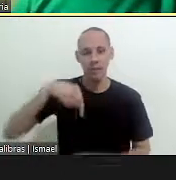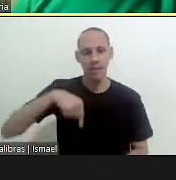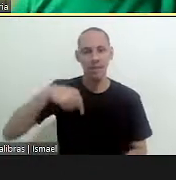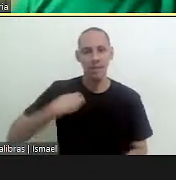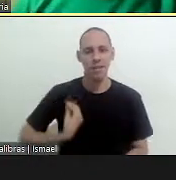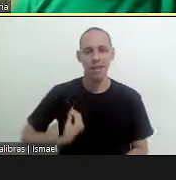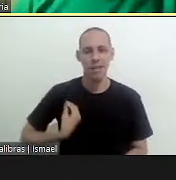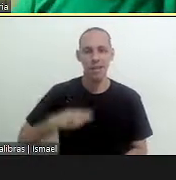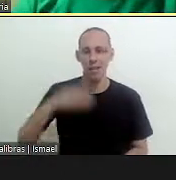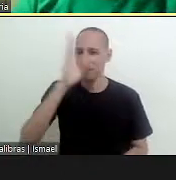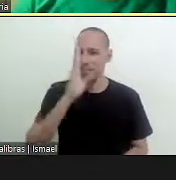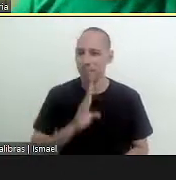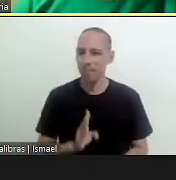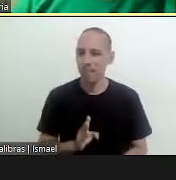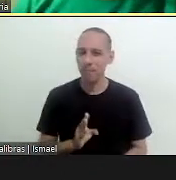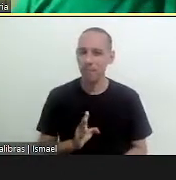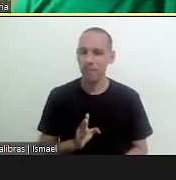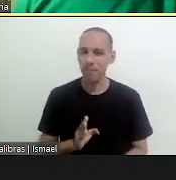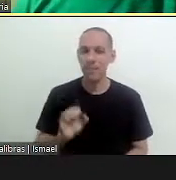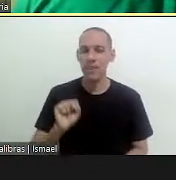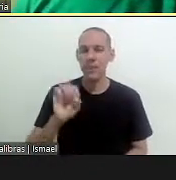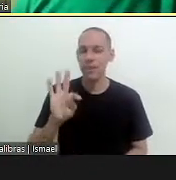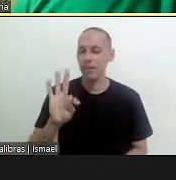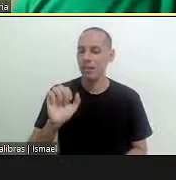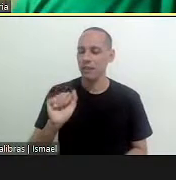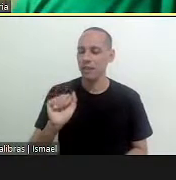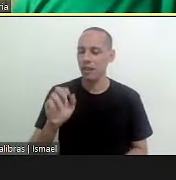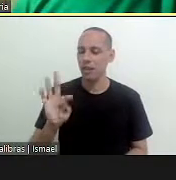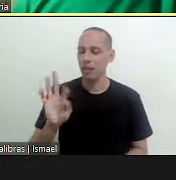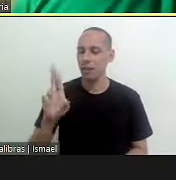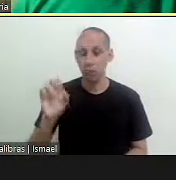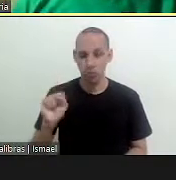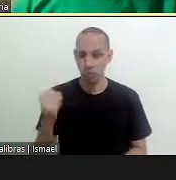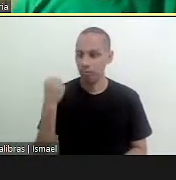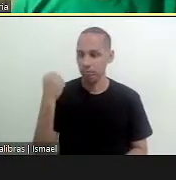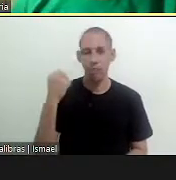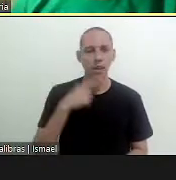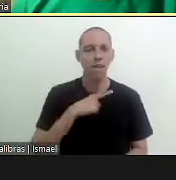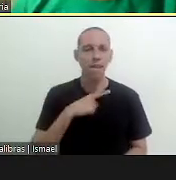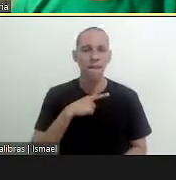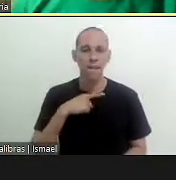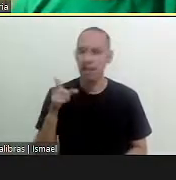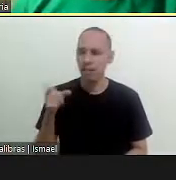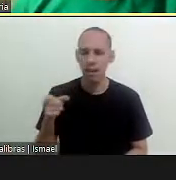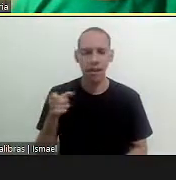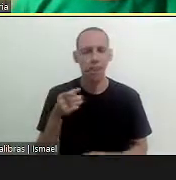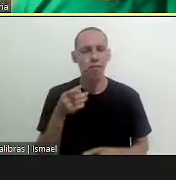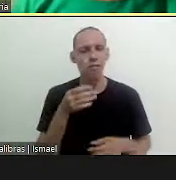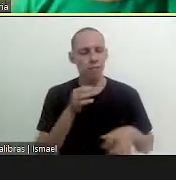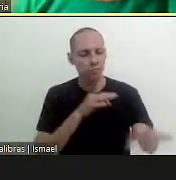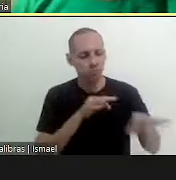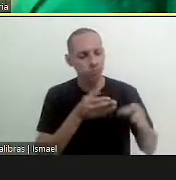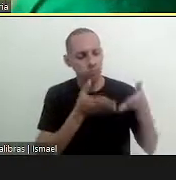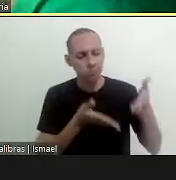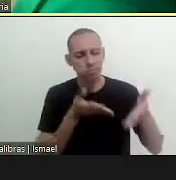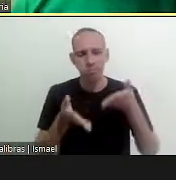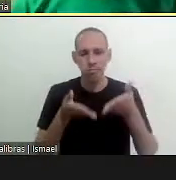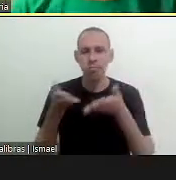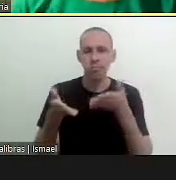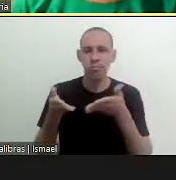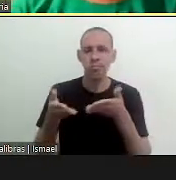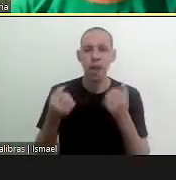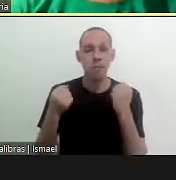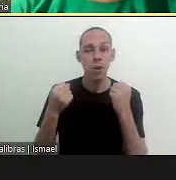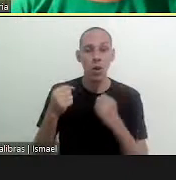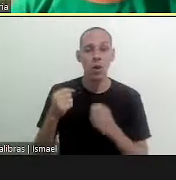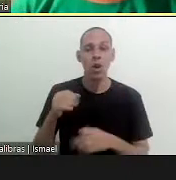with uh all their status of being able to exercise this